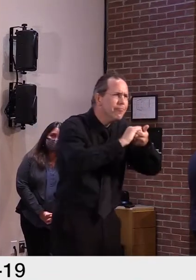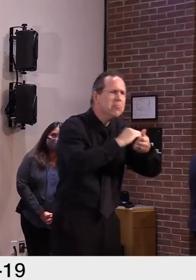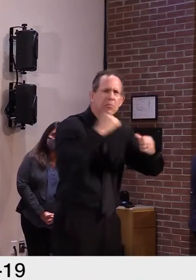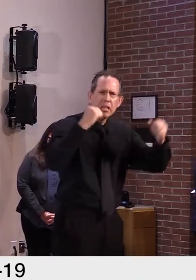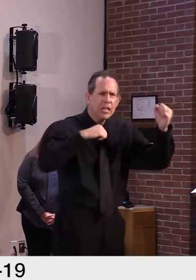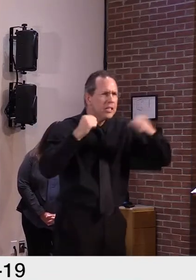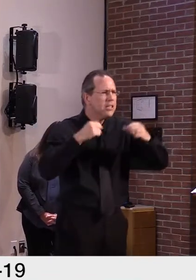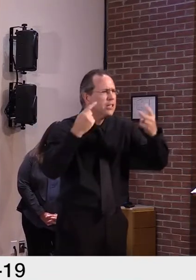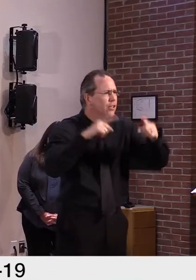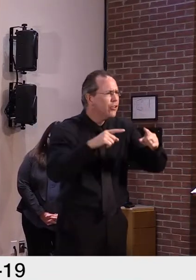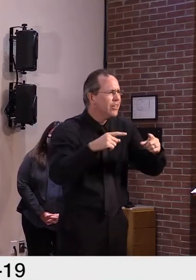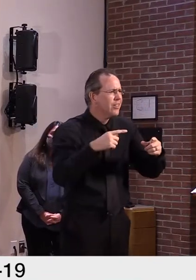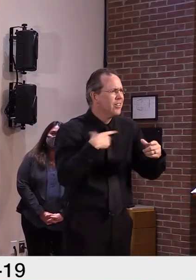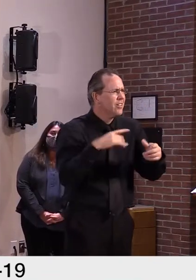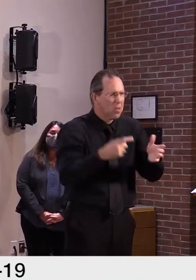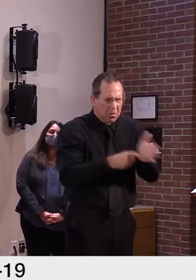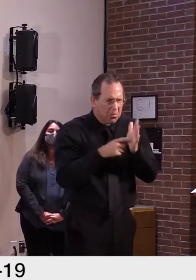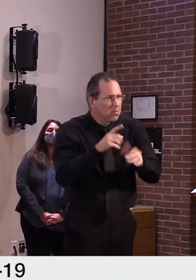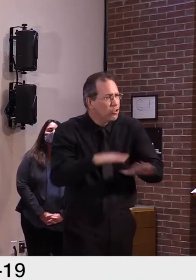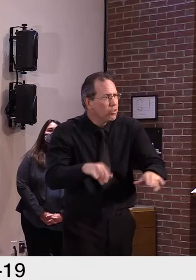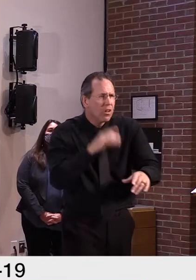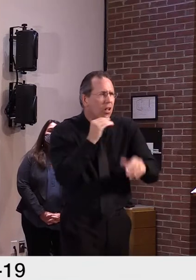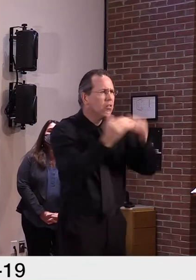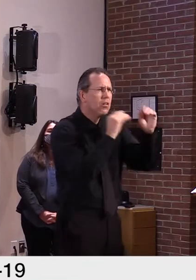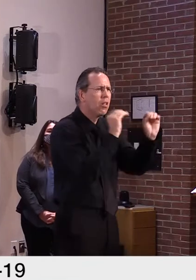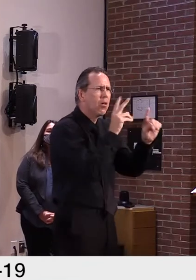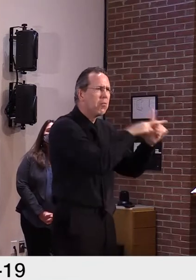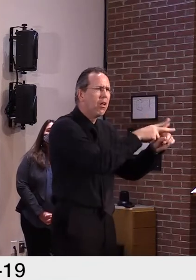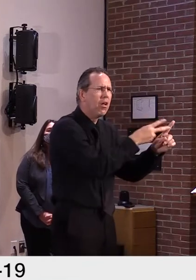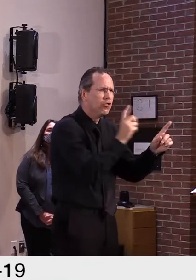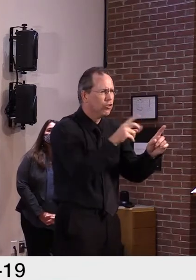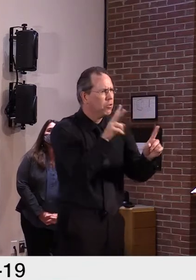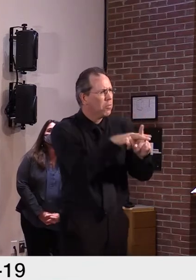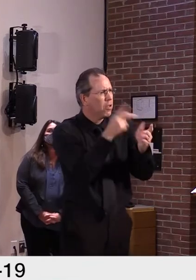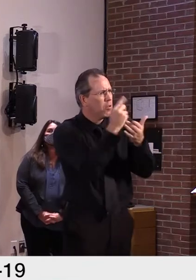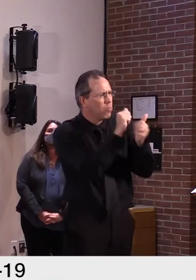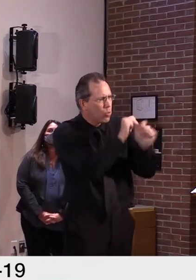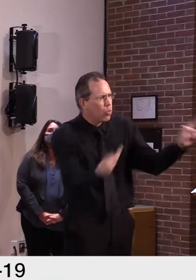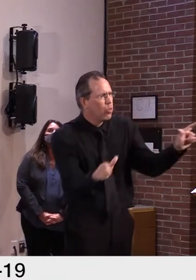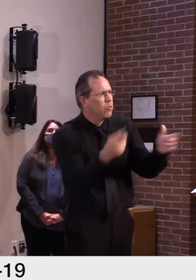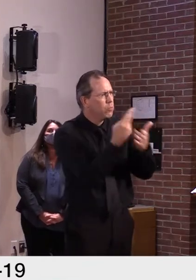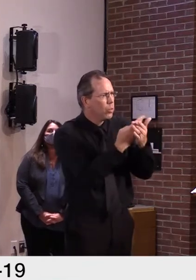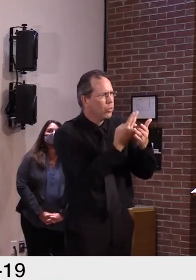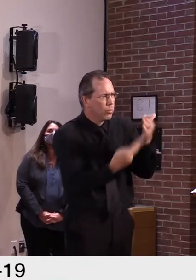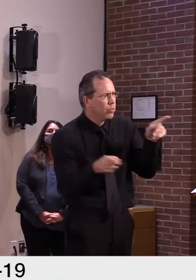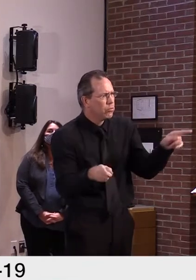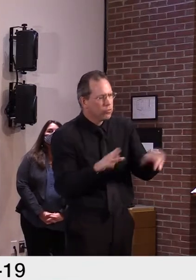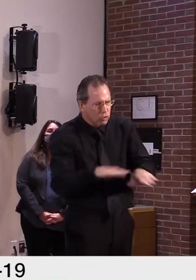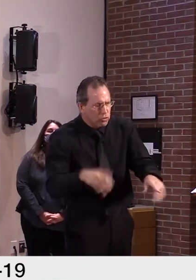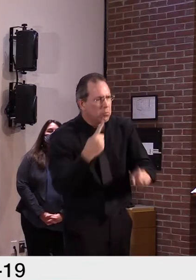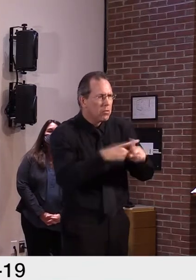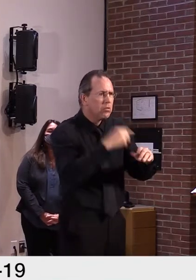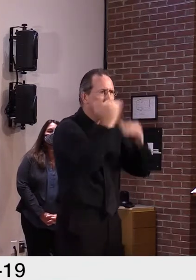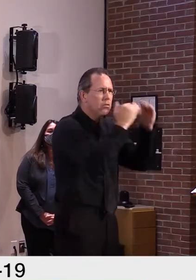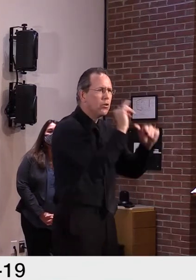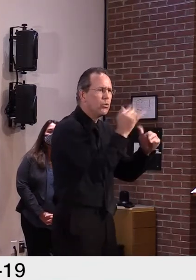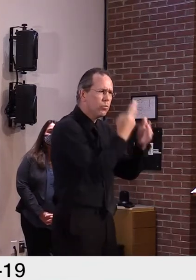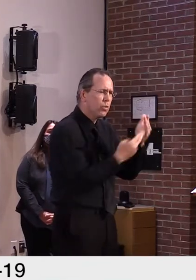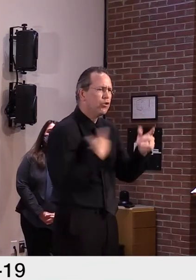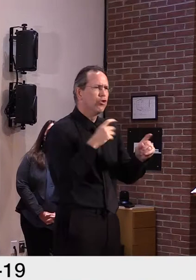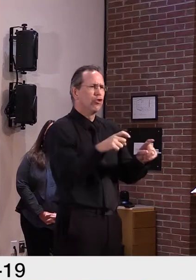have to be pretty much across the board. But we've had no such intention at this point in time to mandate the flu vaccine.